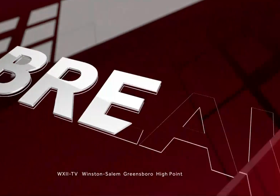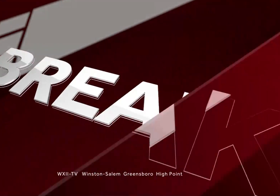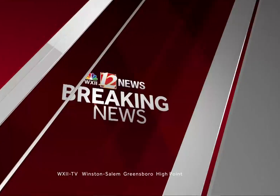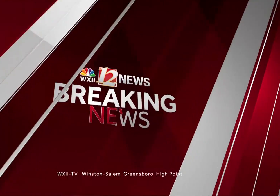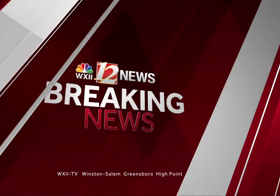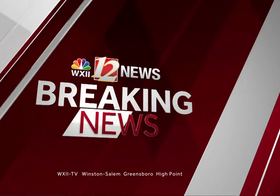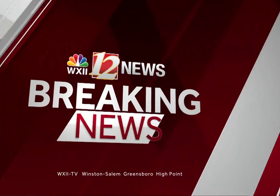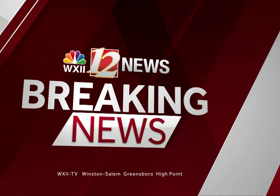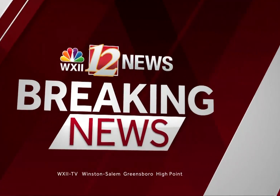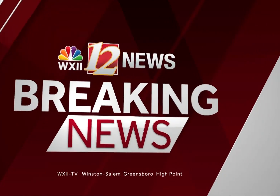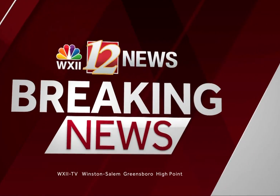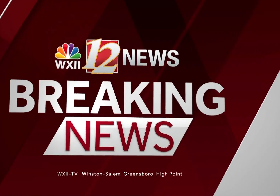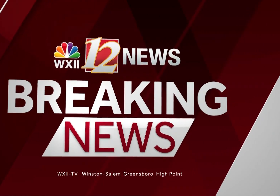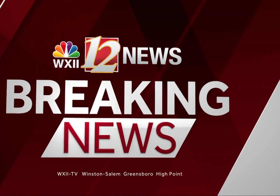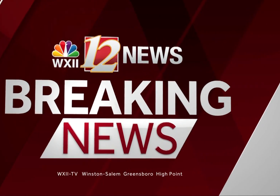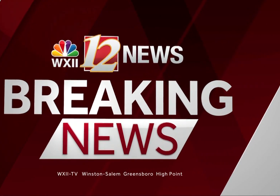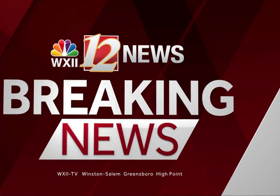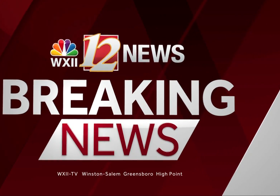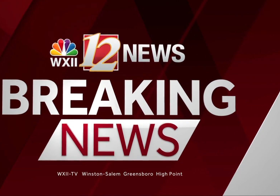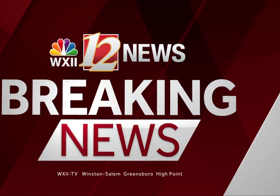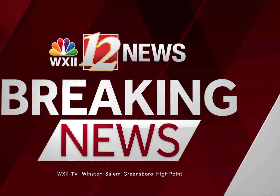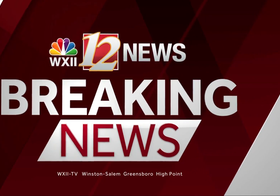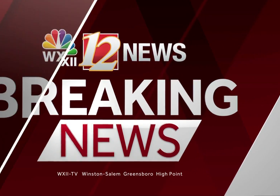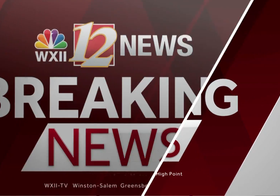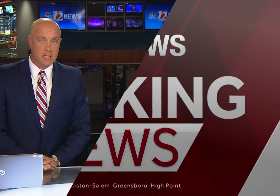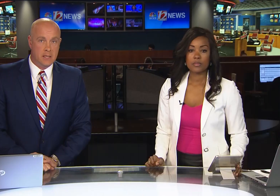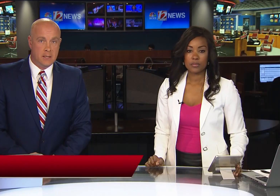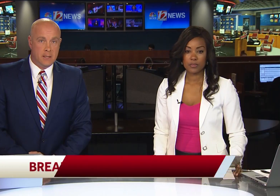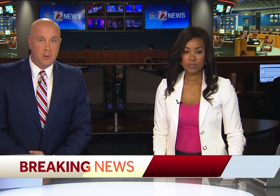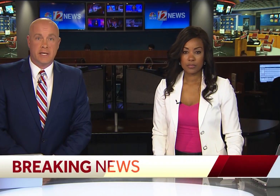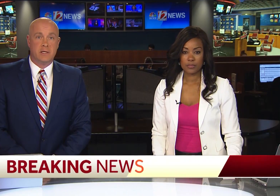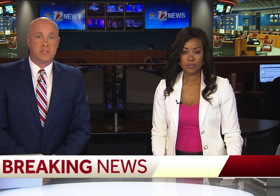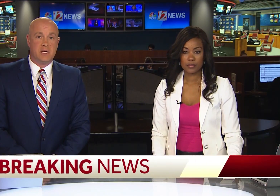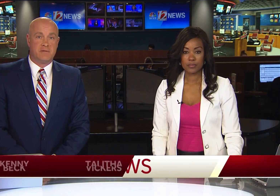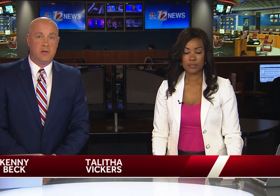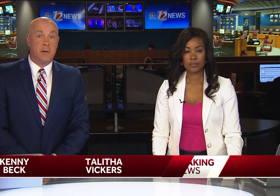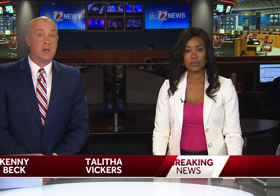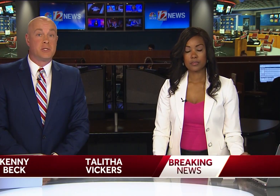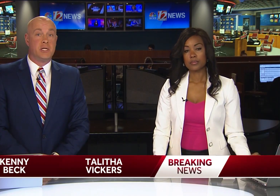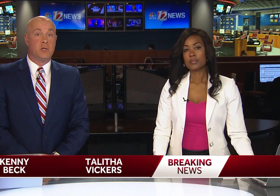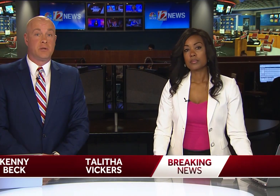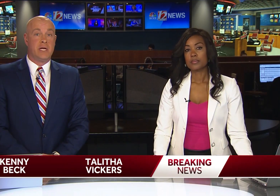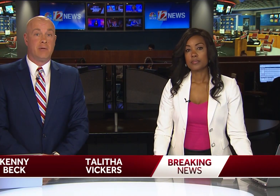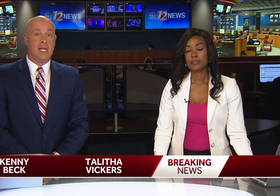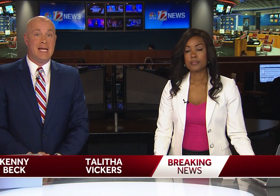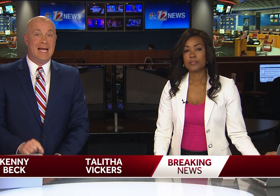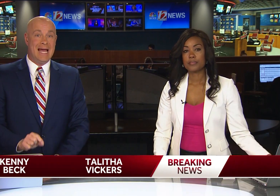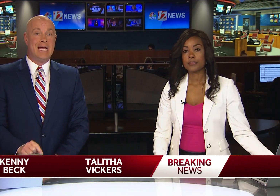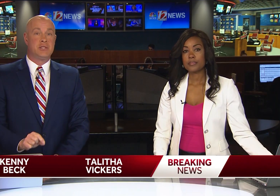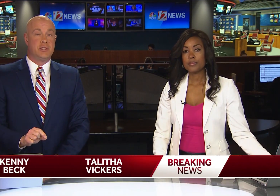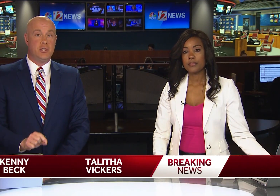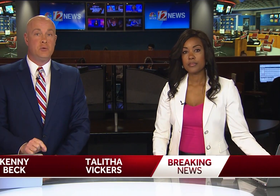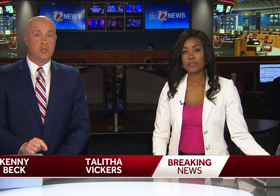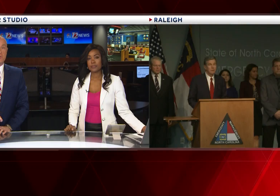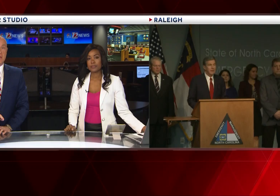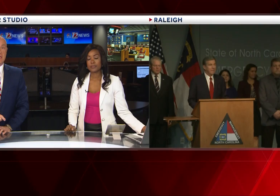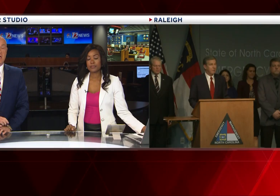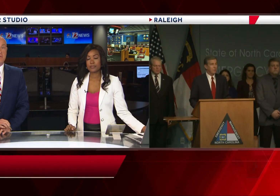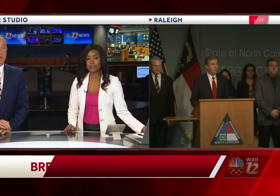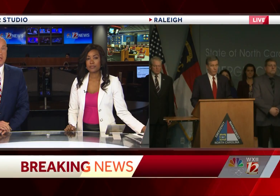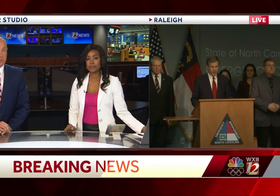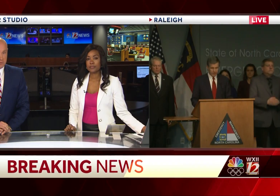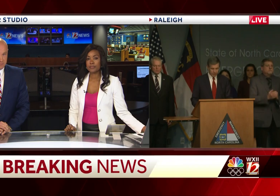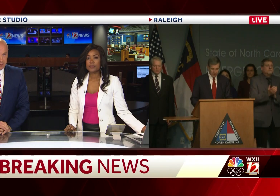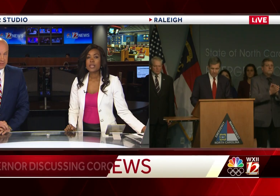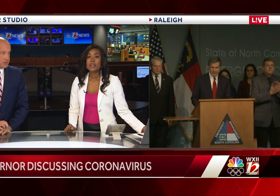From WXII 12 News, this is Breaking News. Breaking News this afternoon. A person in North Carolina has the new strain